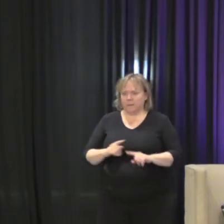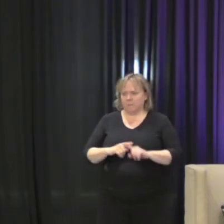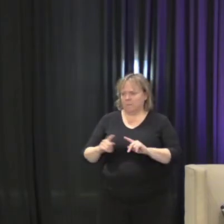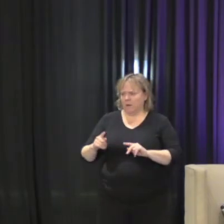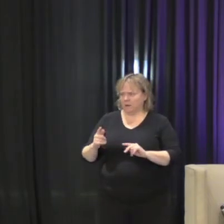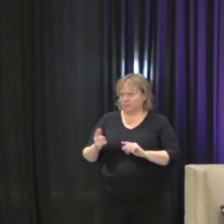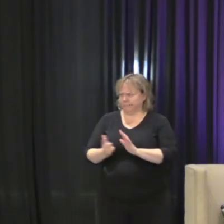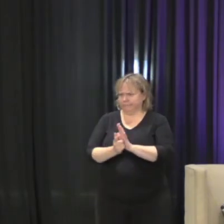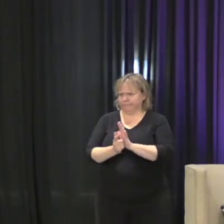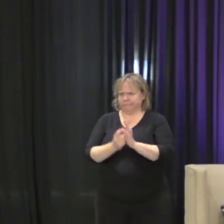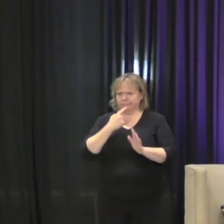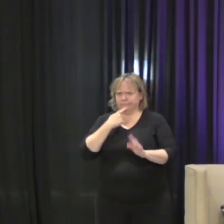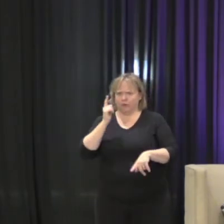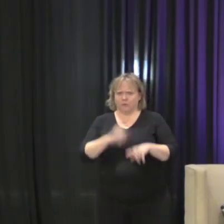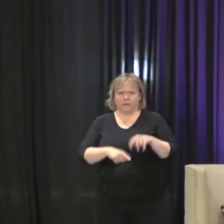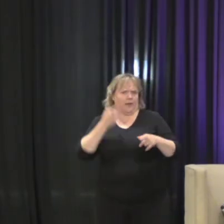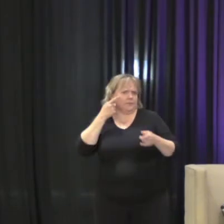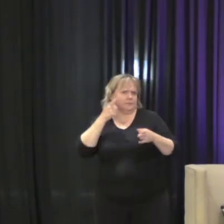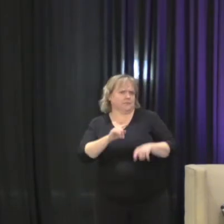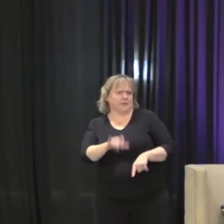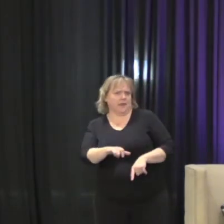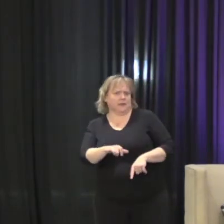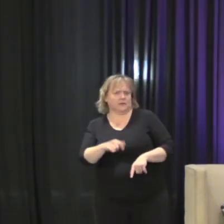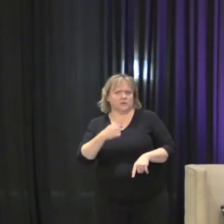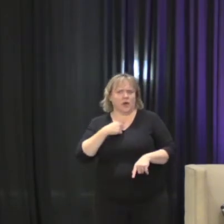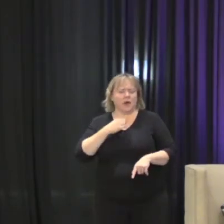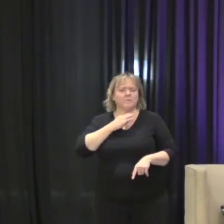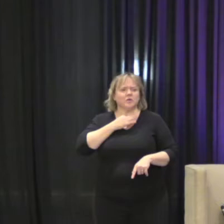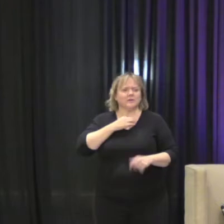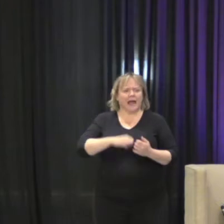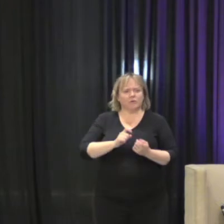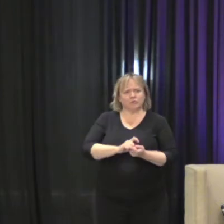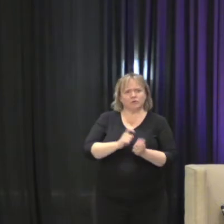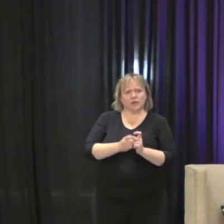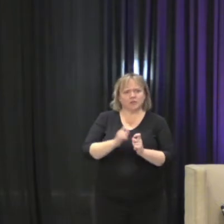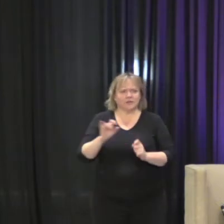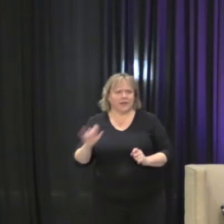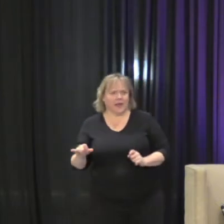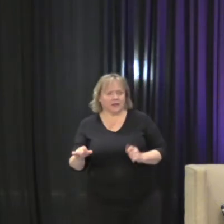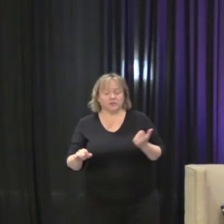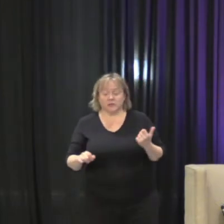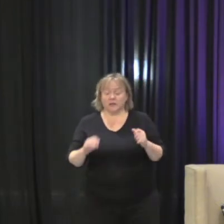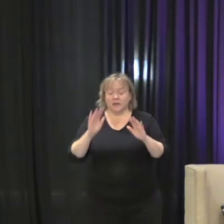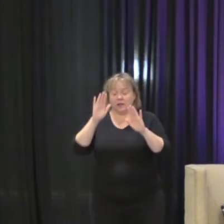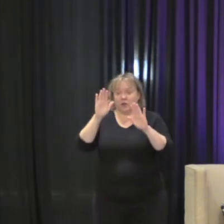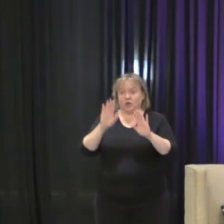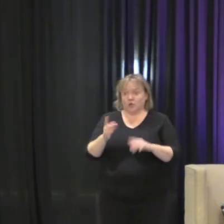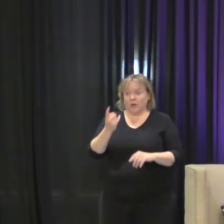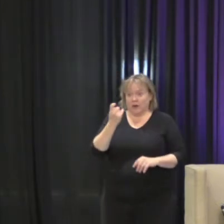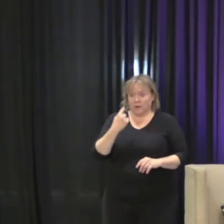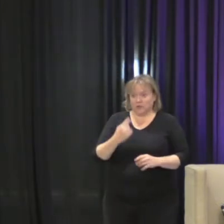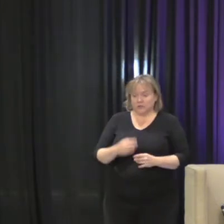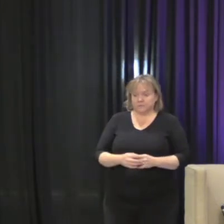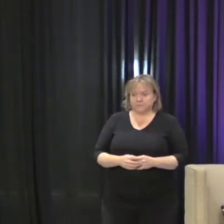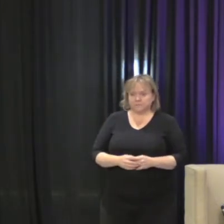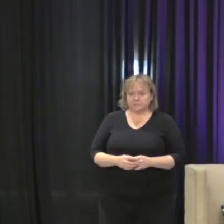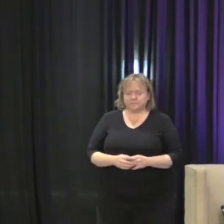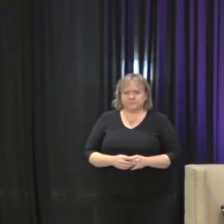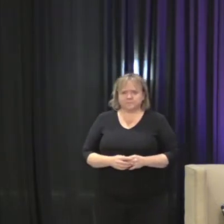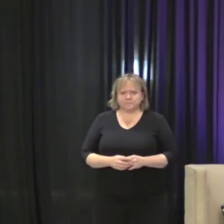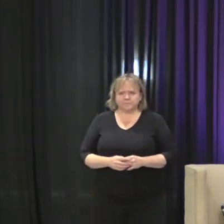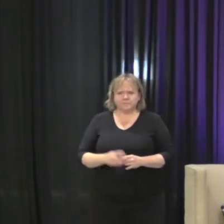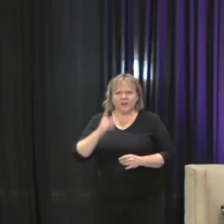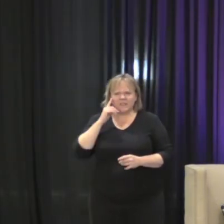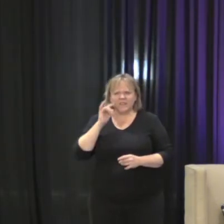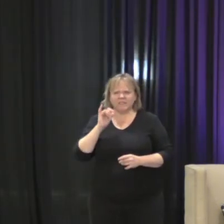see what your thoughts are about how I can go about to change that. Yeah, that's a great question. And I think these are